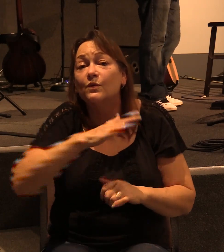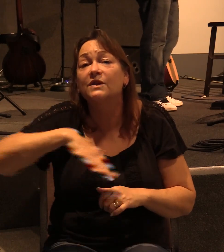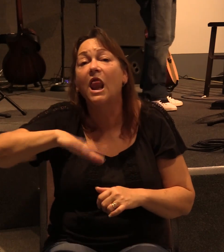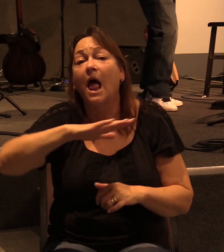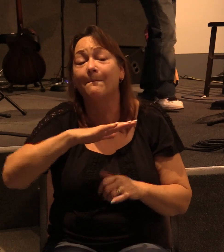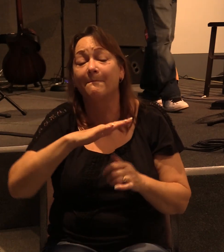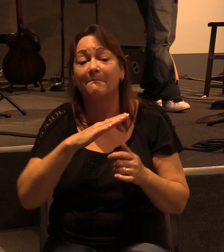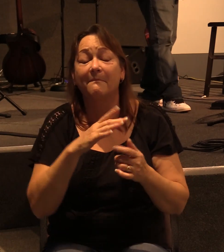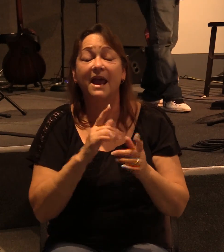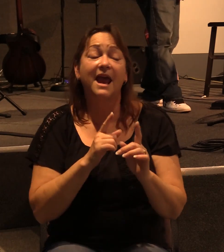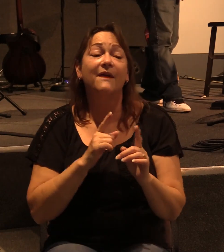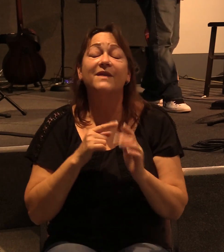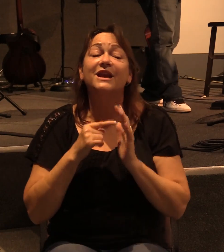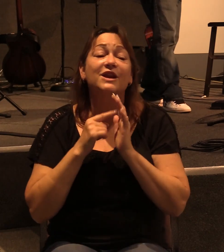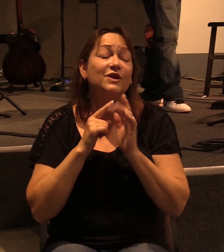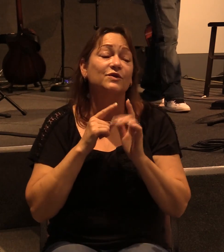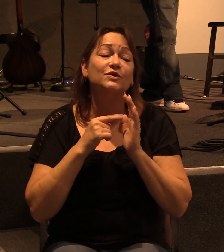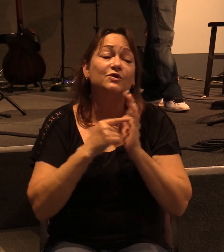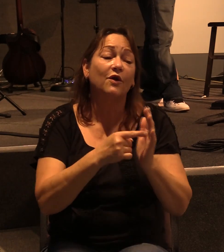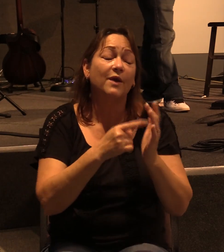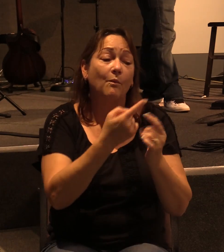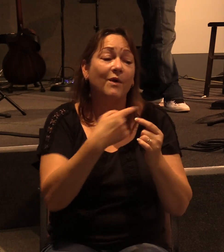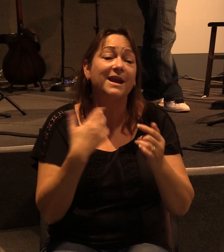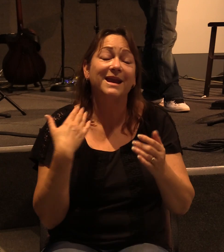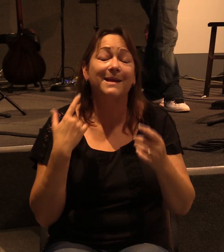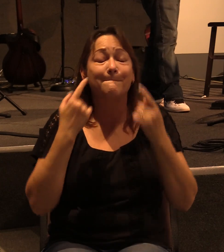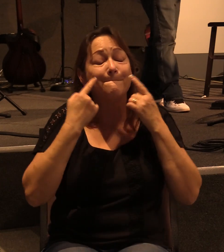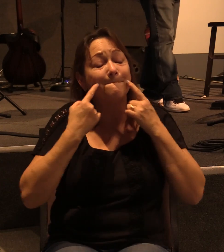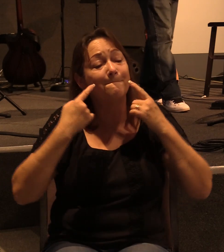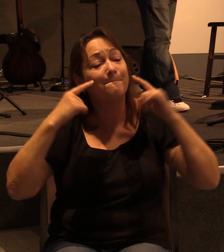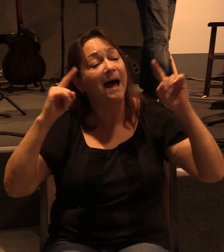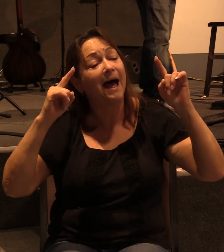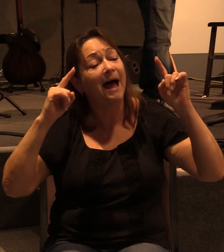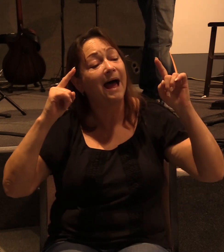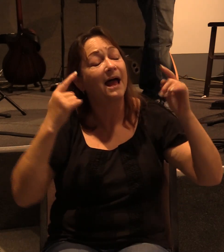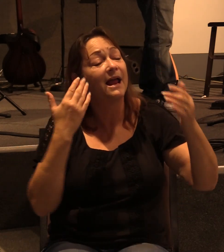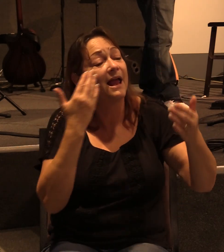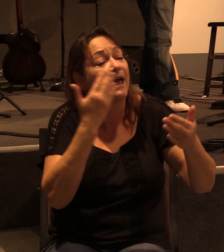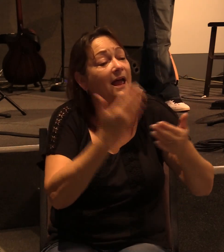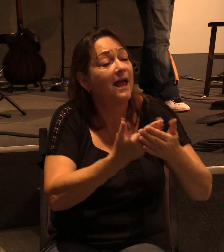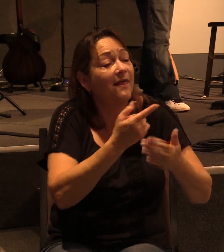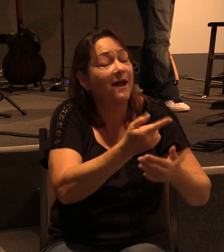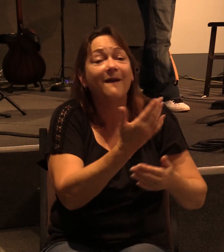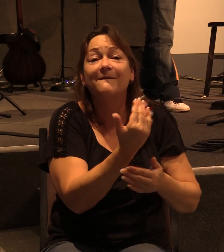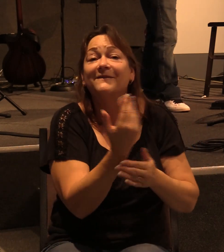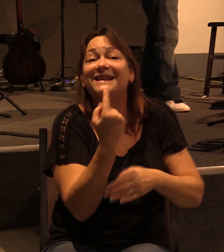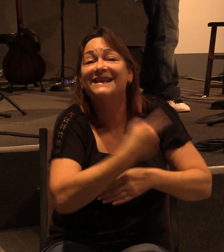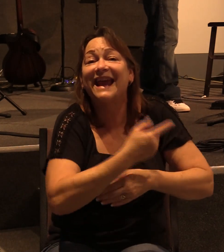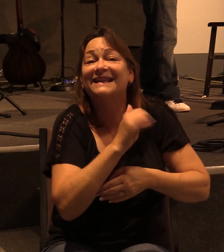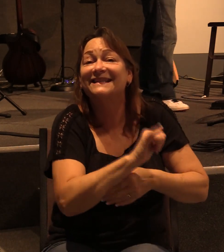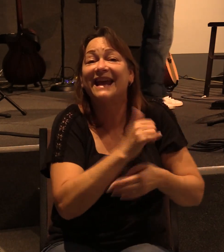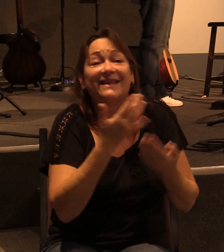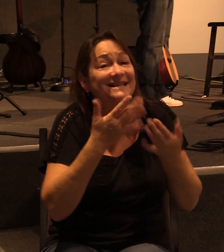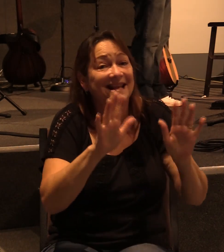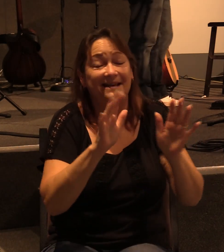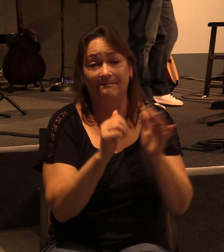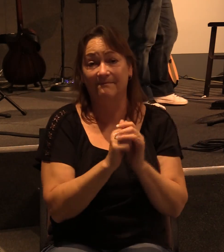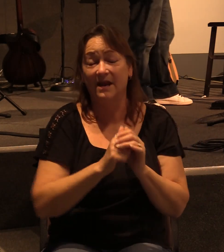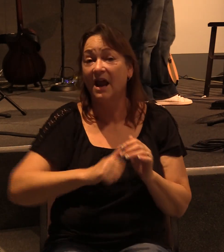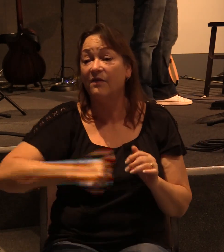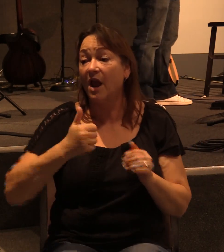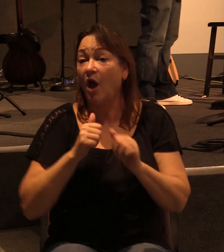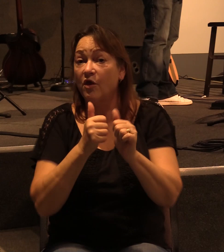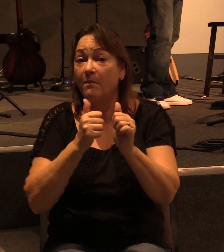Then he points out that when he did finally go there, he was only with Peter for 15 days. Okay? And he didn't see any of the other